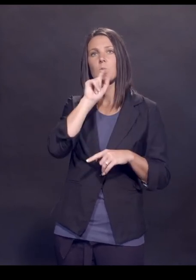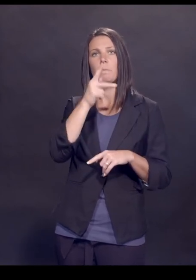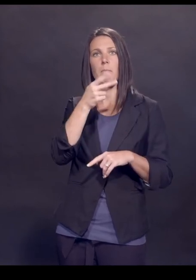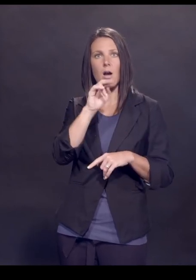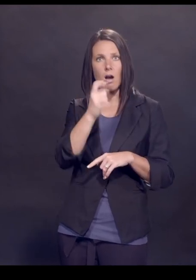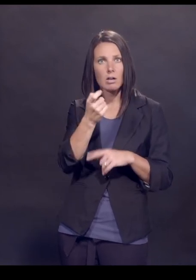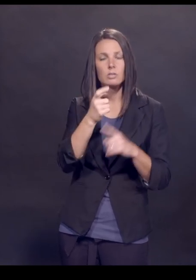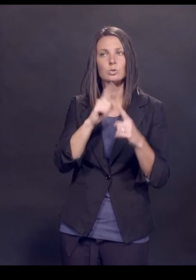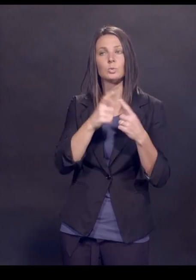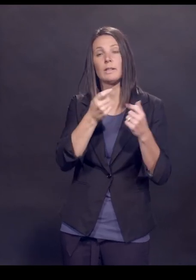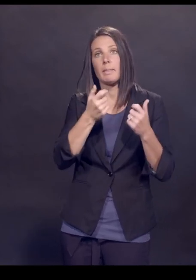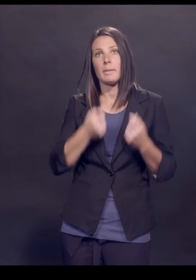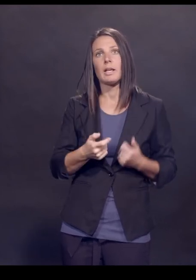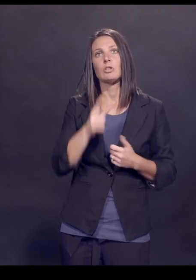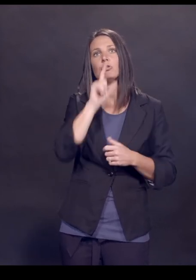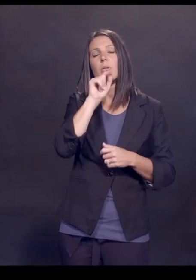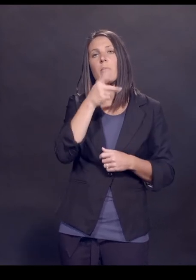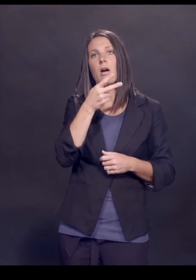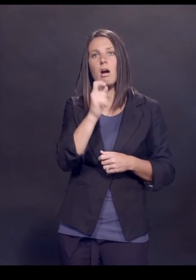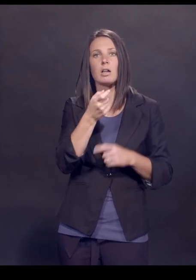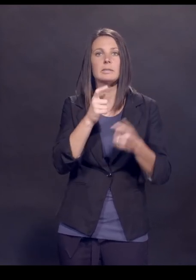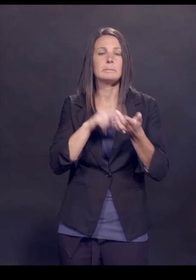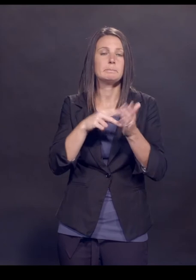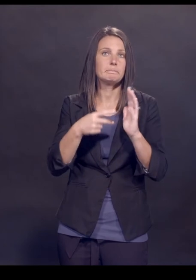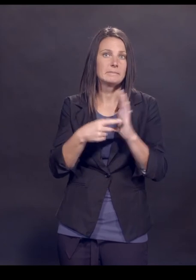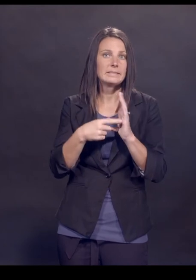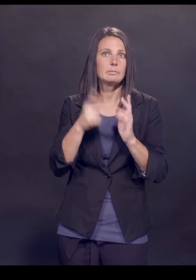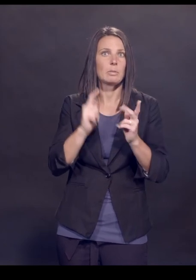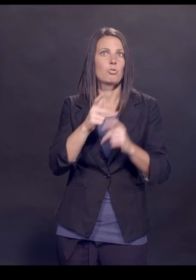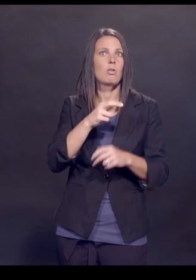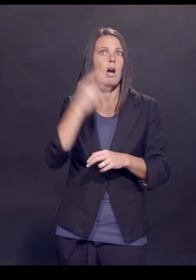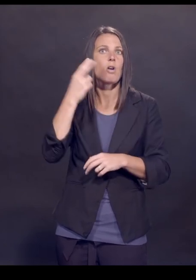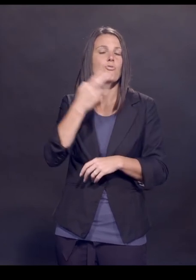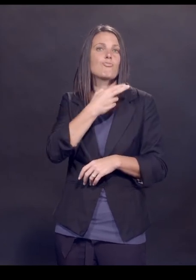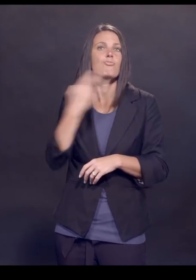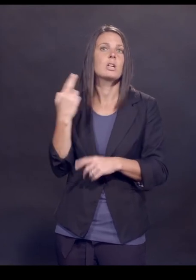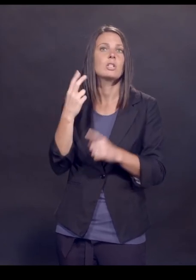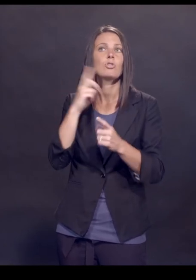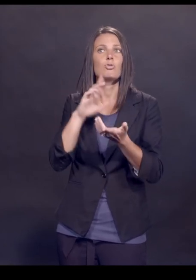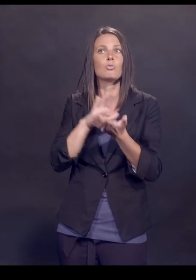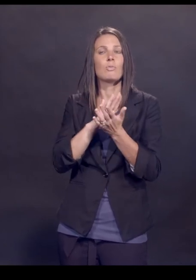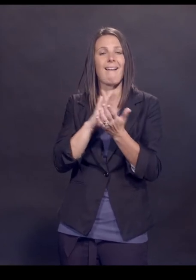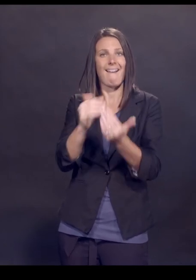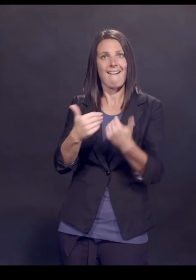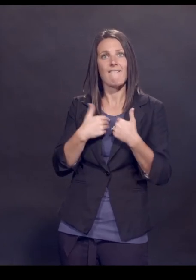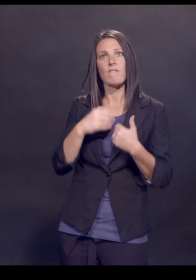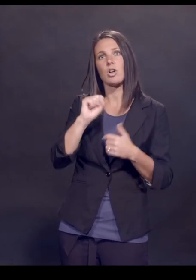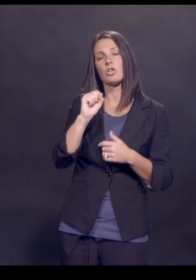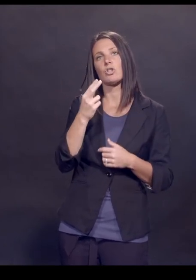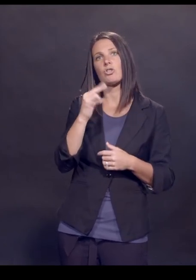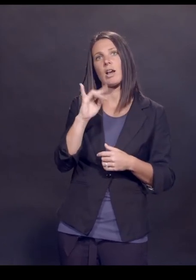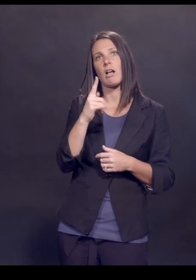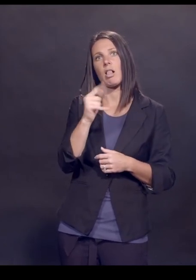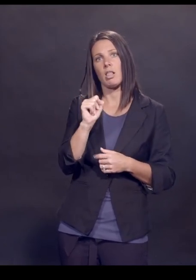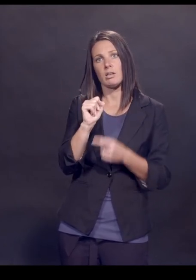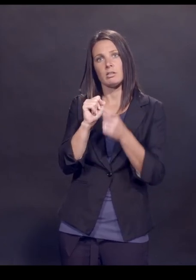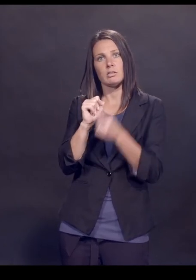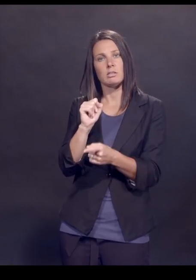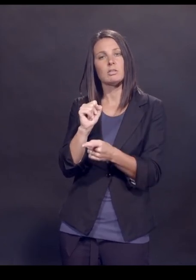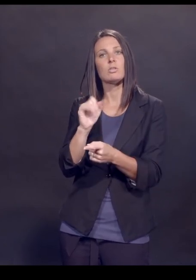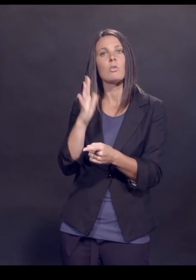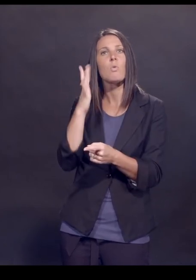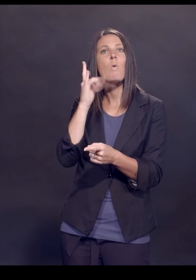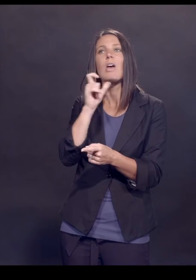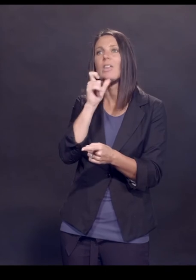basically started to eliminate chickenpox. Would that put people at risk of more commonly of getting shingles, which is a reactivation of a chickenpox infection